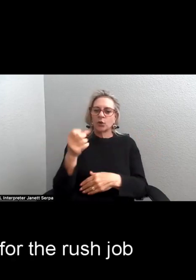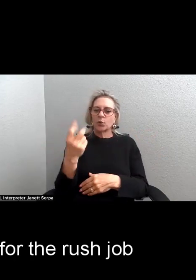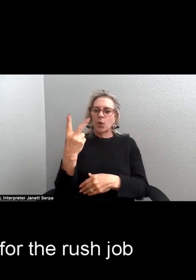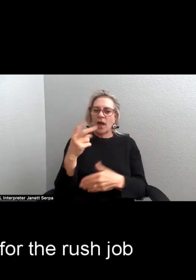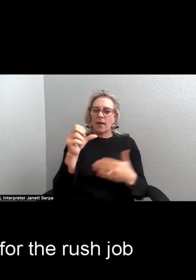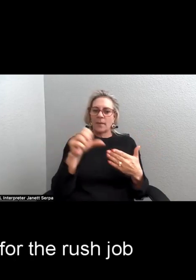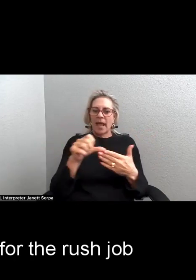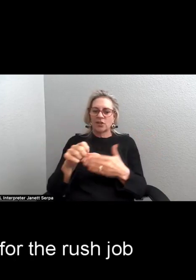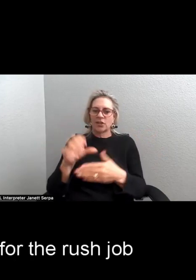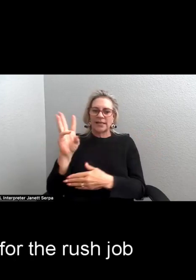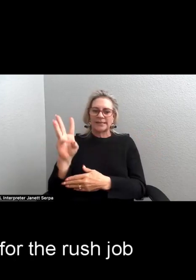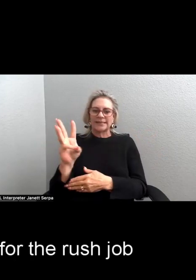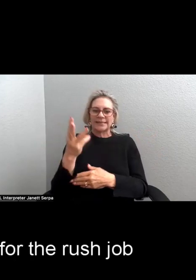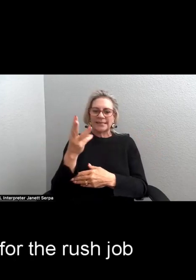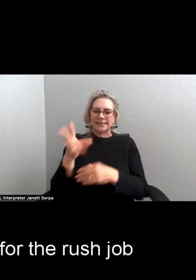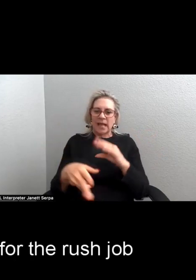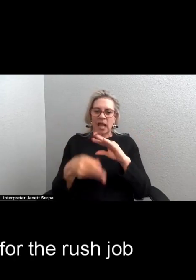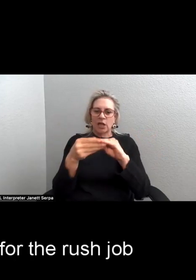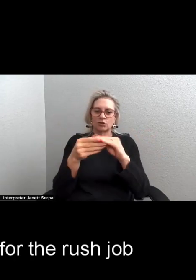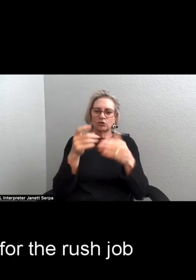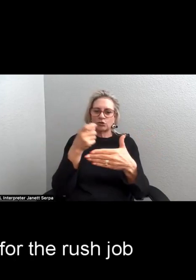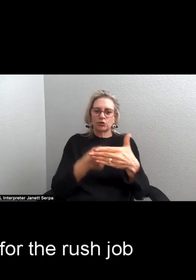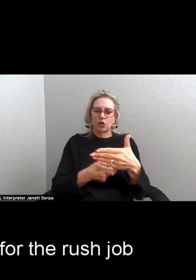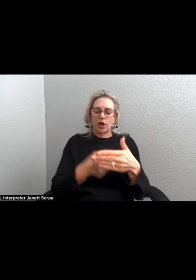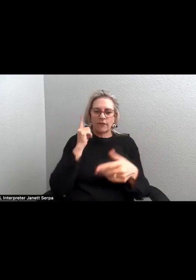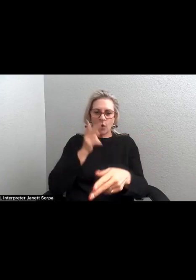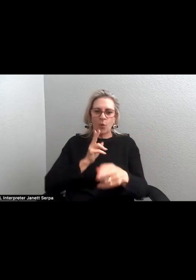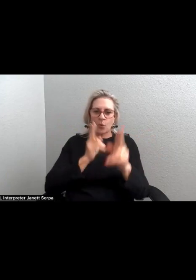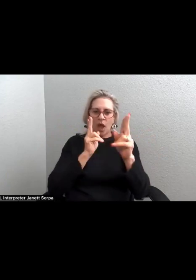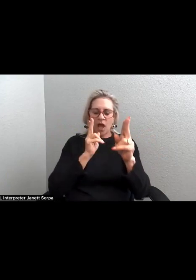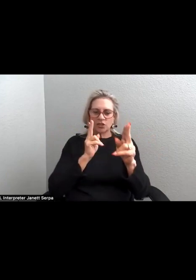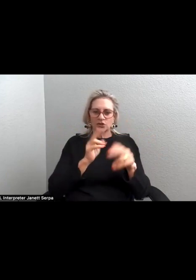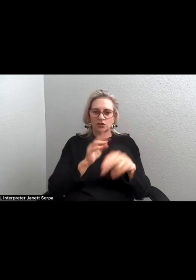$6 extra for the rush job.